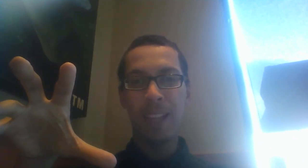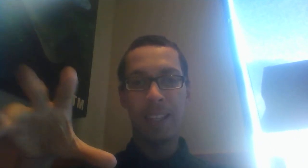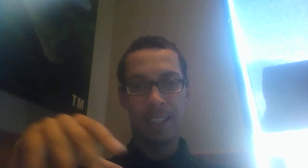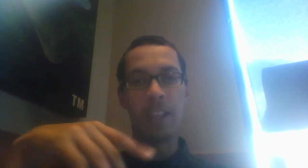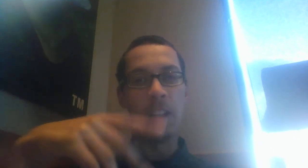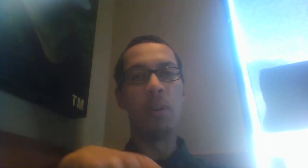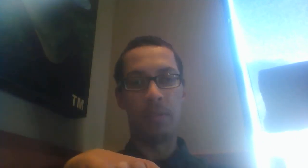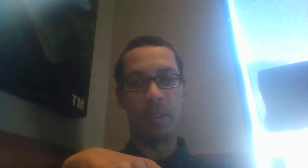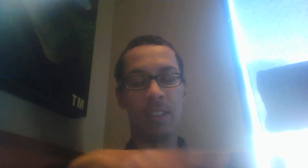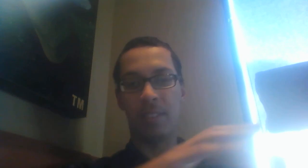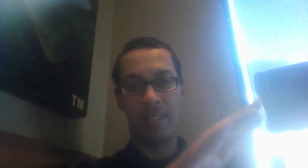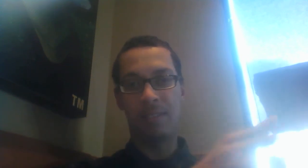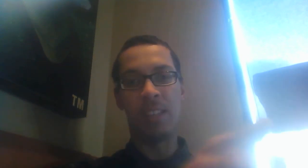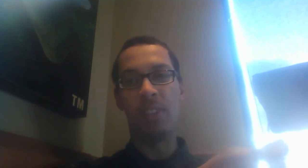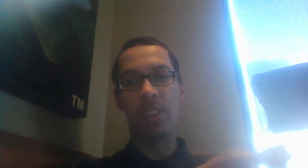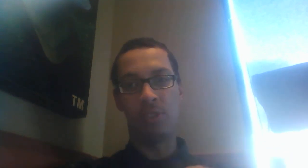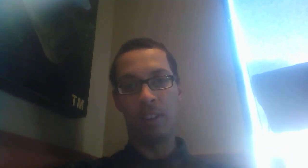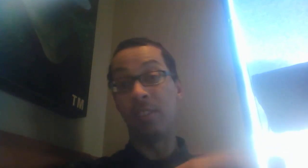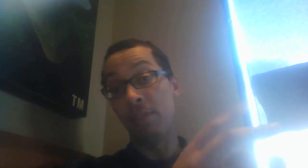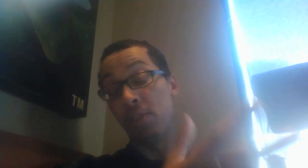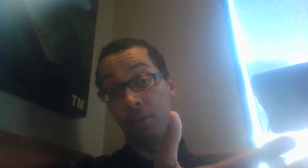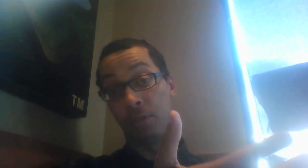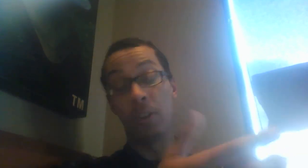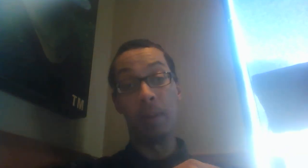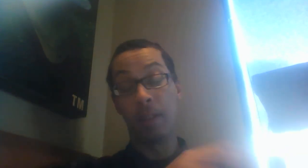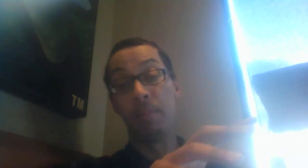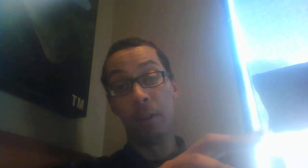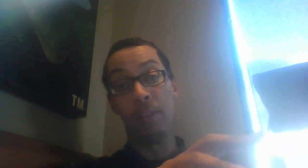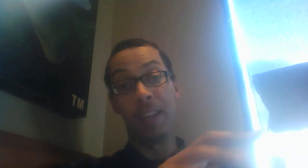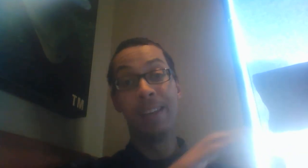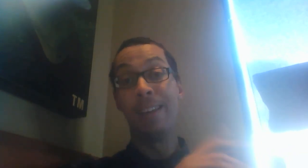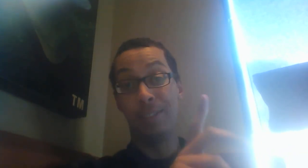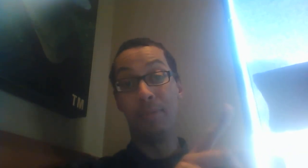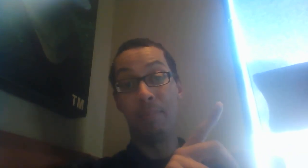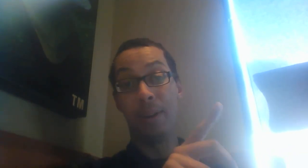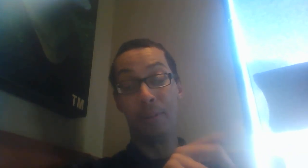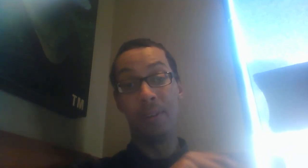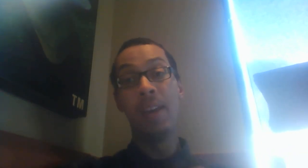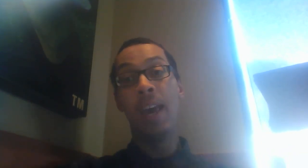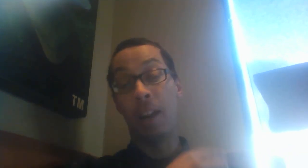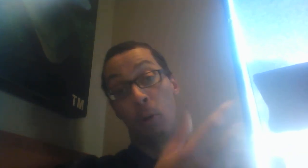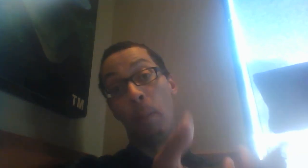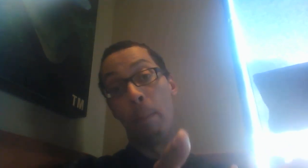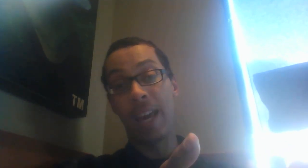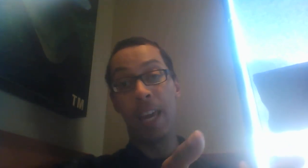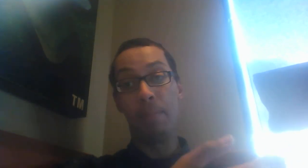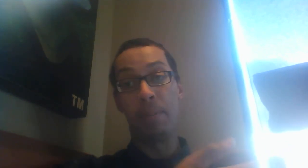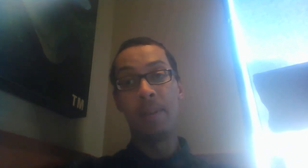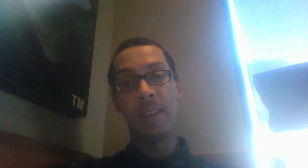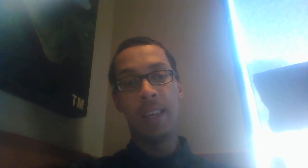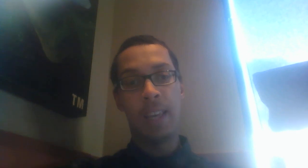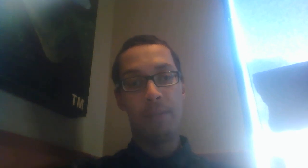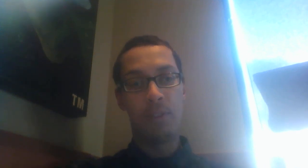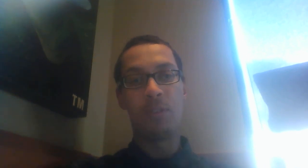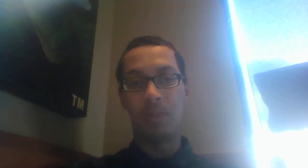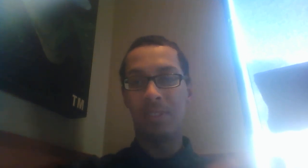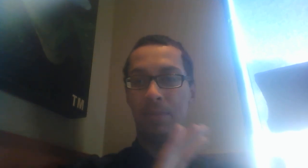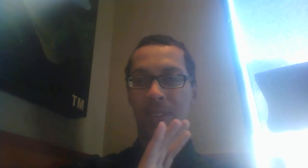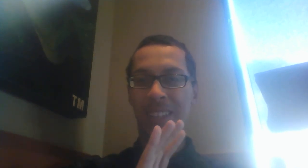You know, the movie, not the TV show. The TV show's good, but the movie is even better. And it will be, if you just want something,